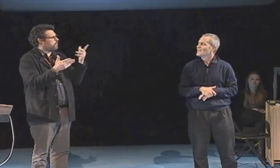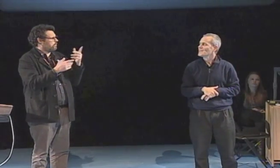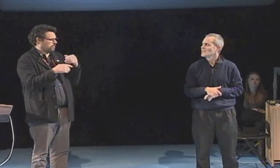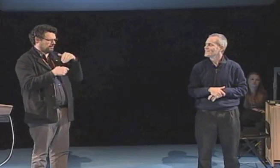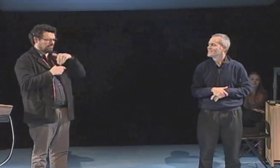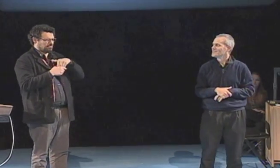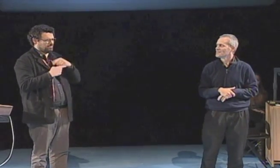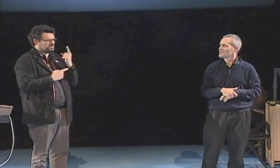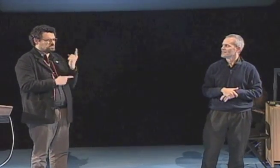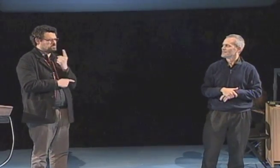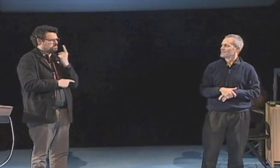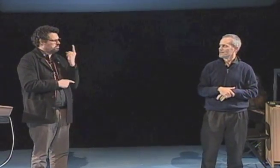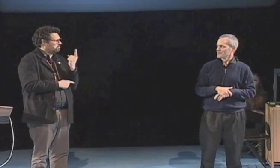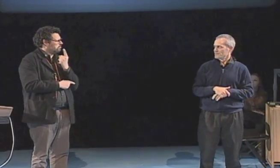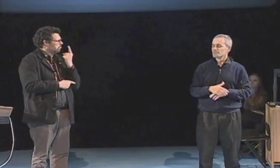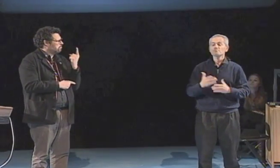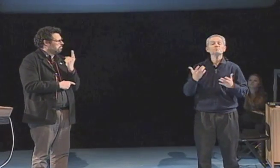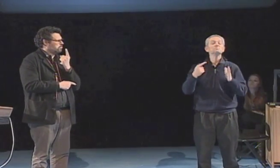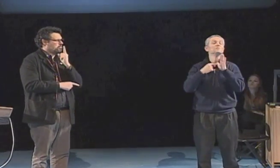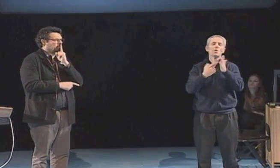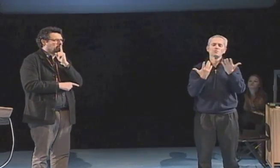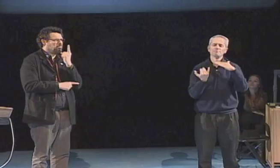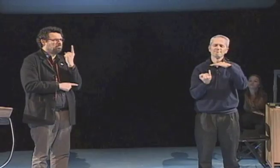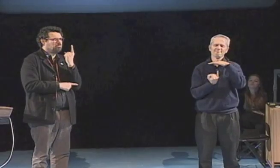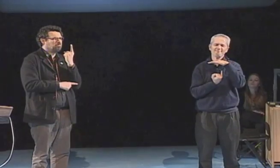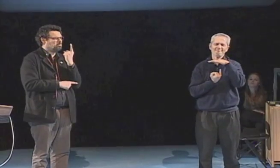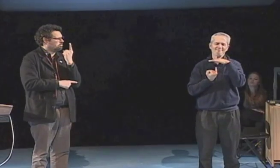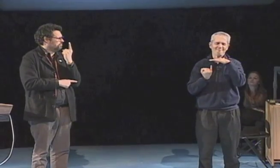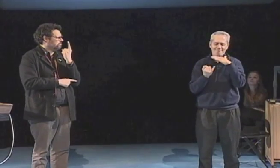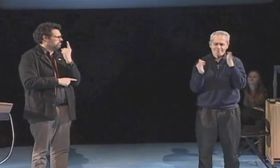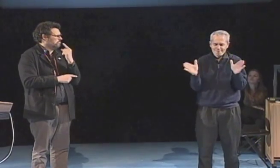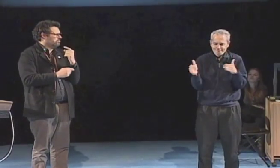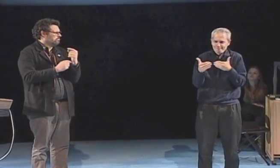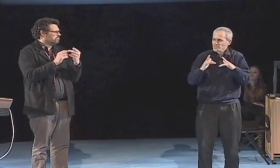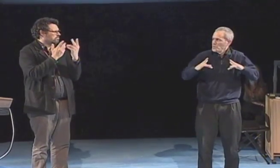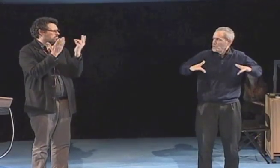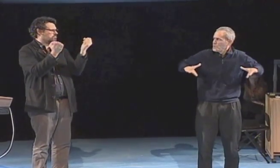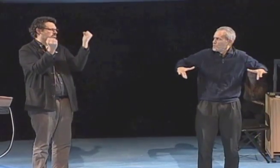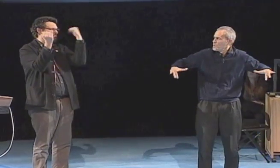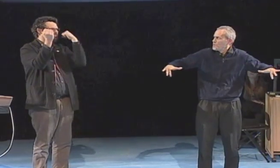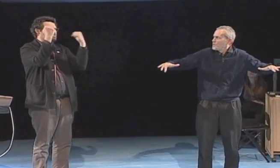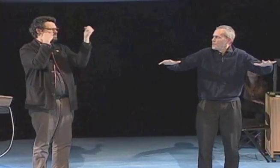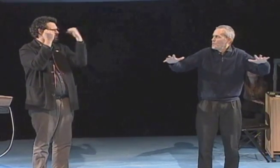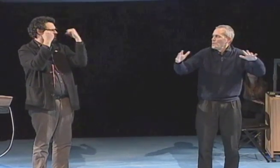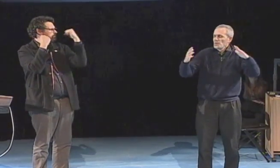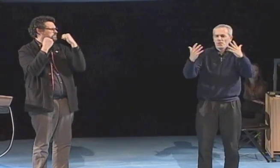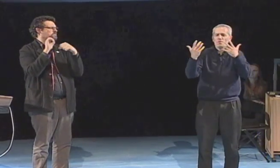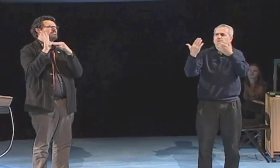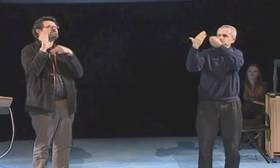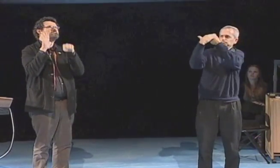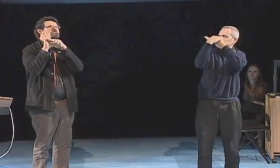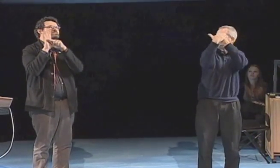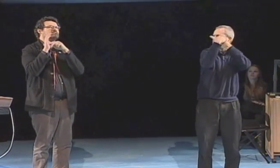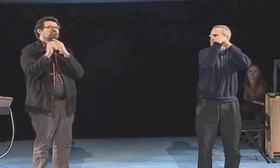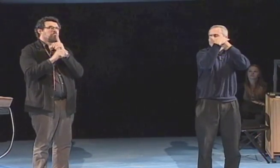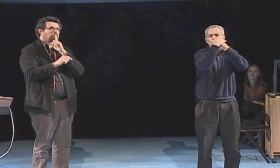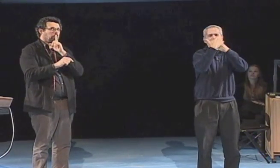And in the center I decided to do something. I wanted to represent isolation